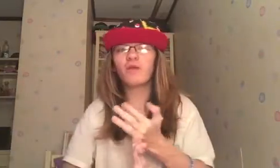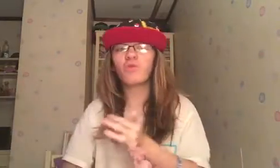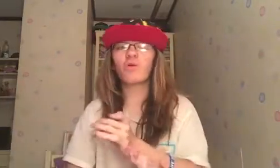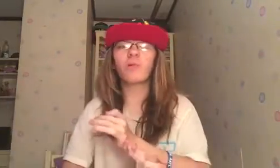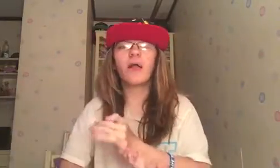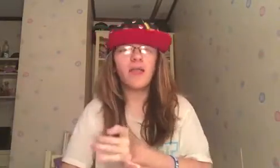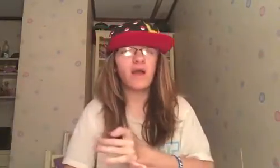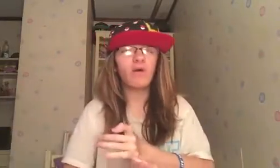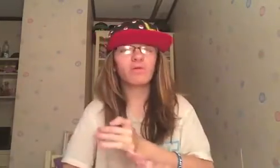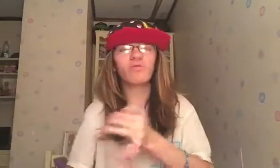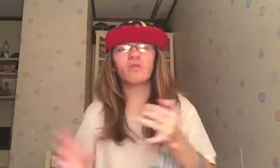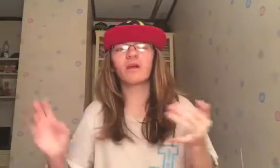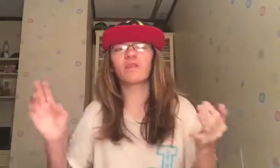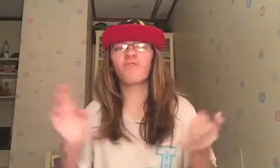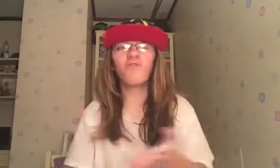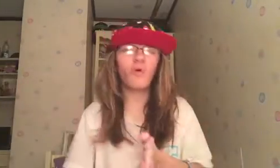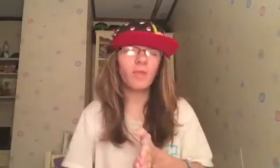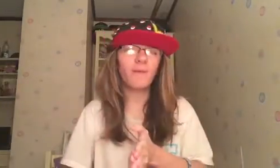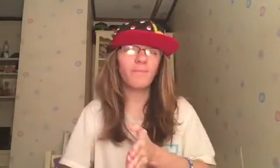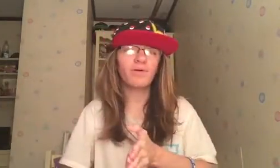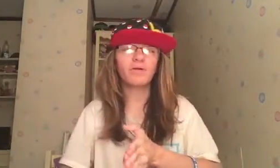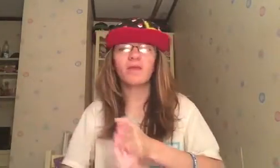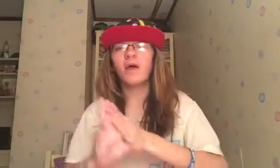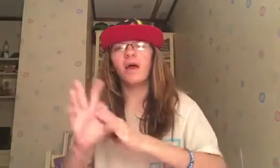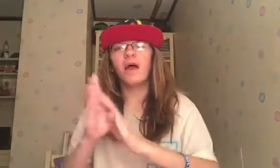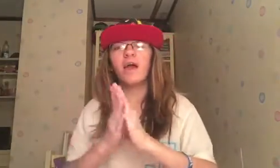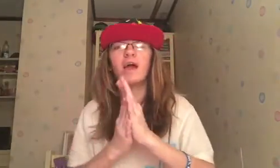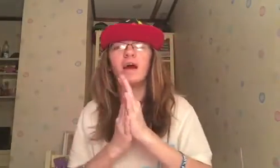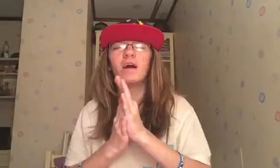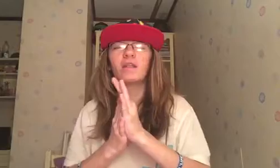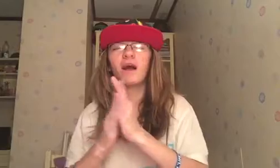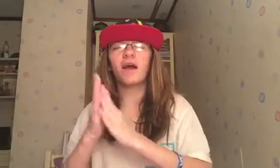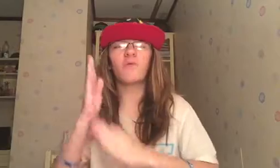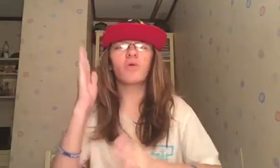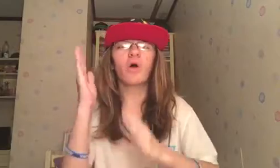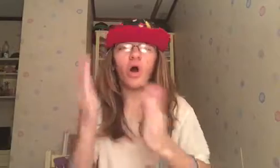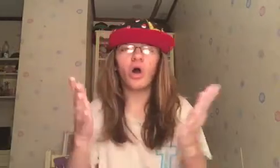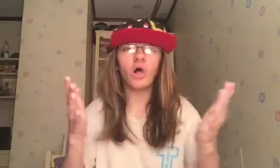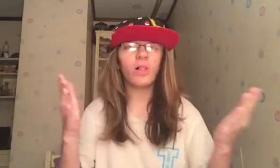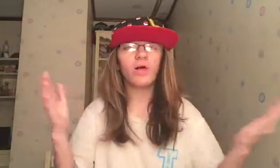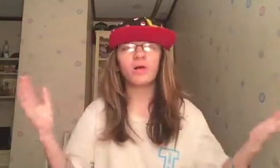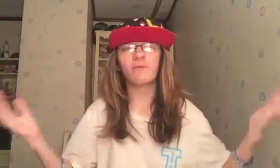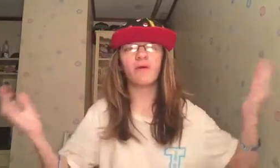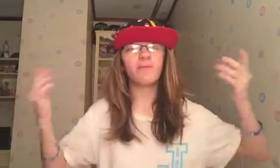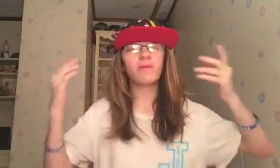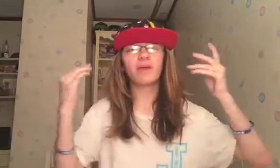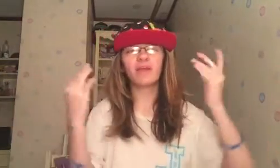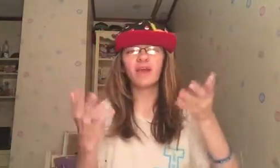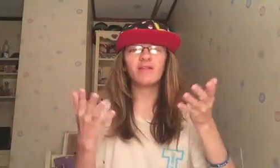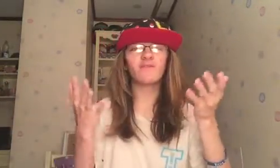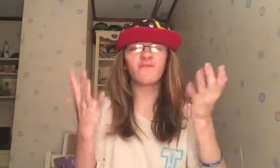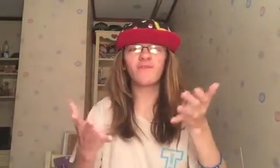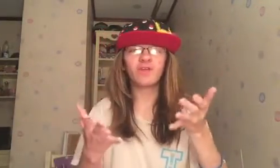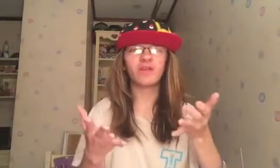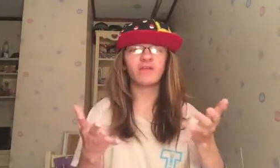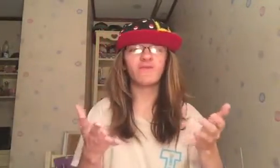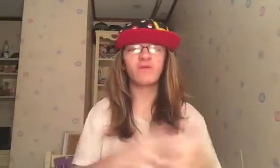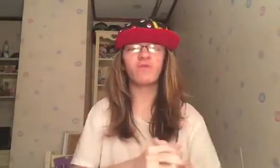on Google Hangouts with your guys' phone numbers. And, I will call probably, like, 10 or 15 of you.